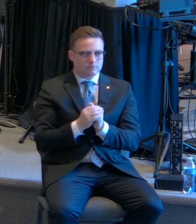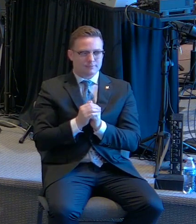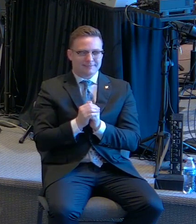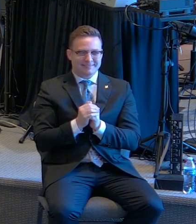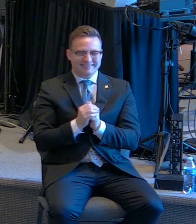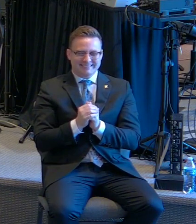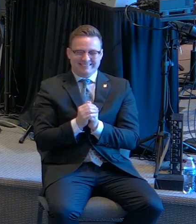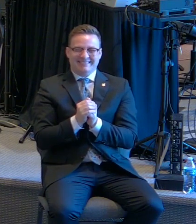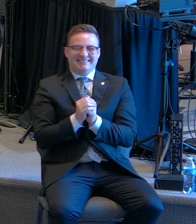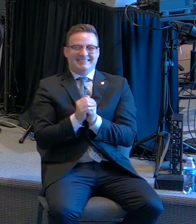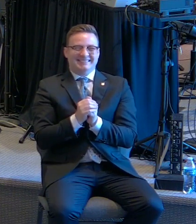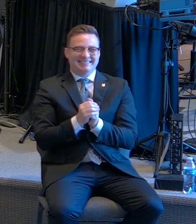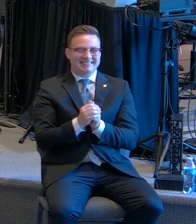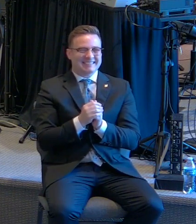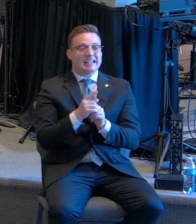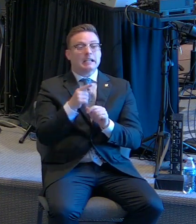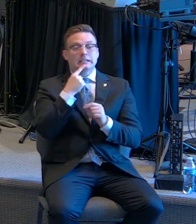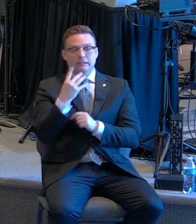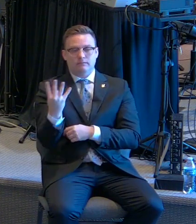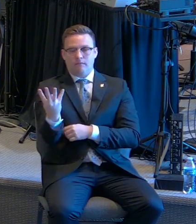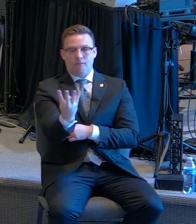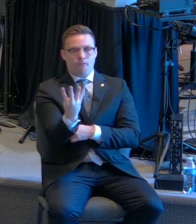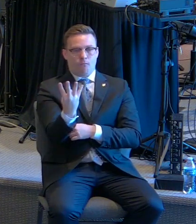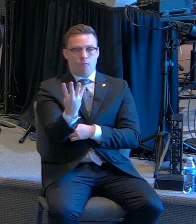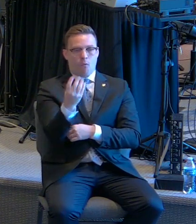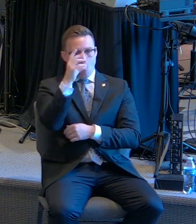there were four men, there not three.